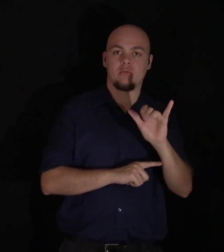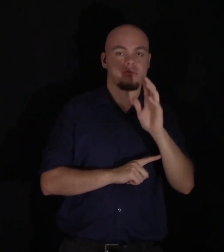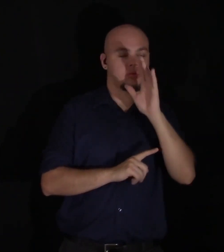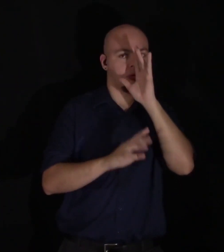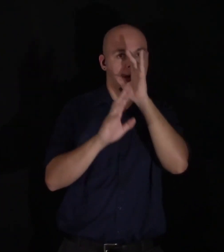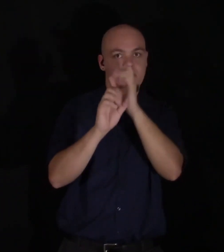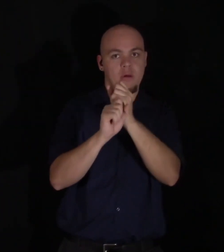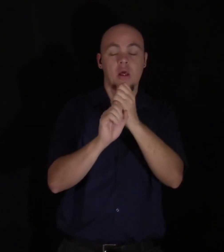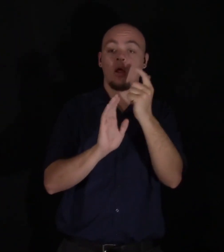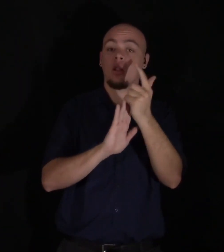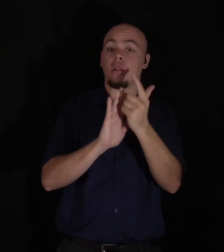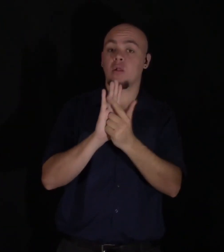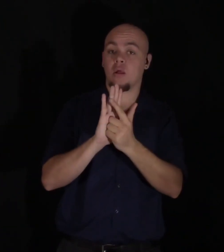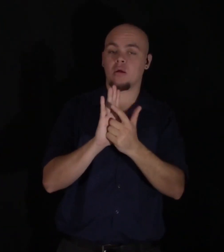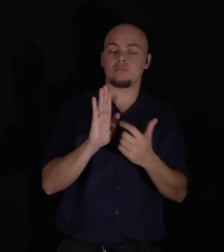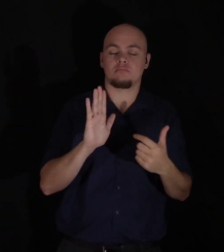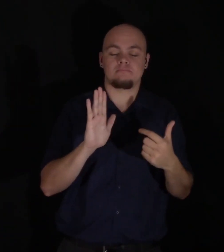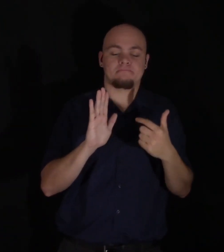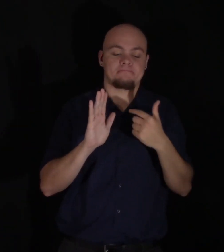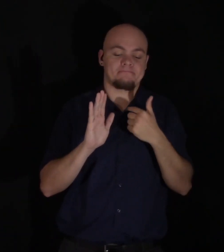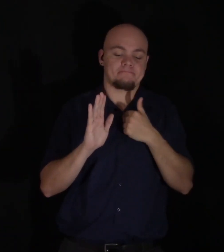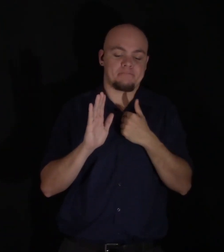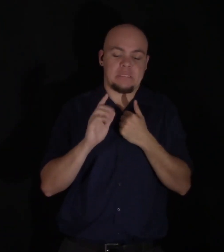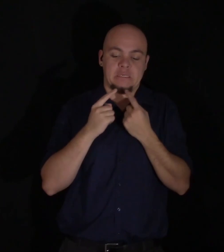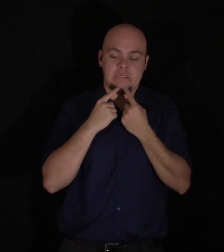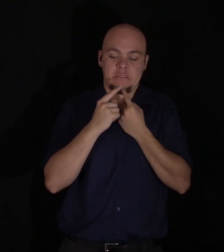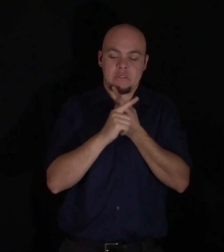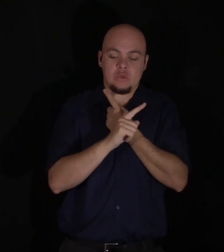decreed my utter and terrible destruction.